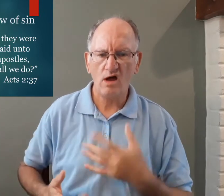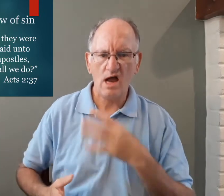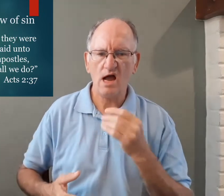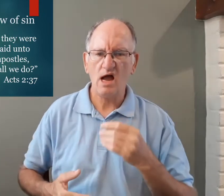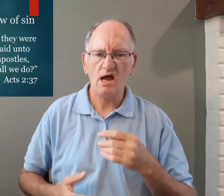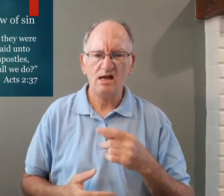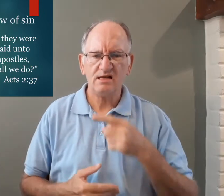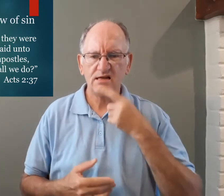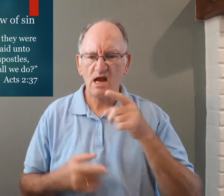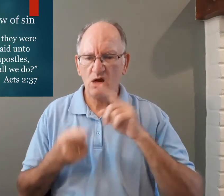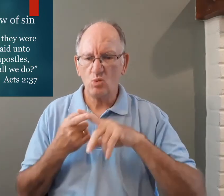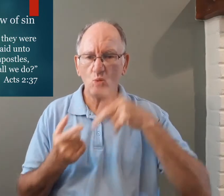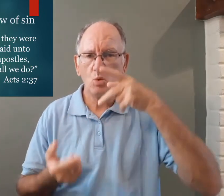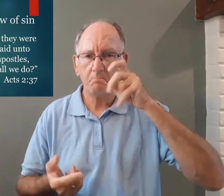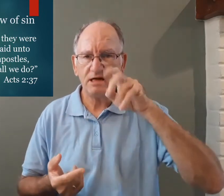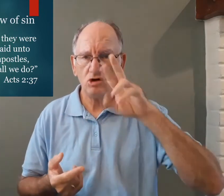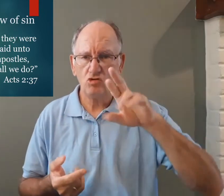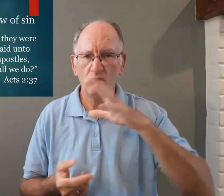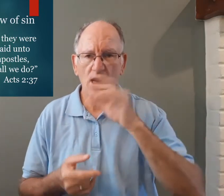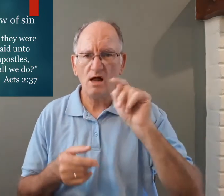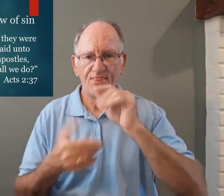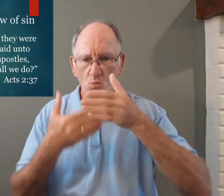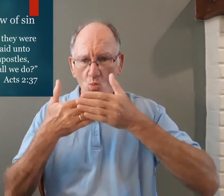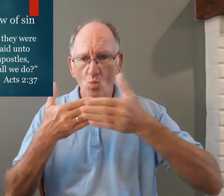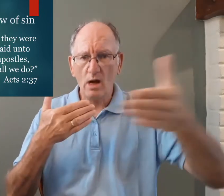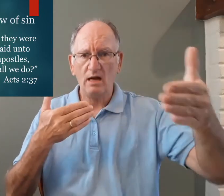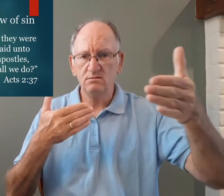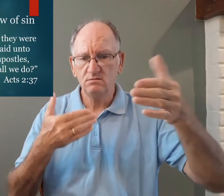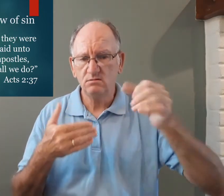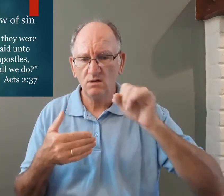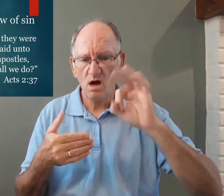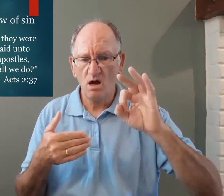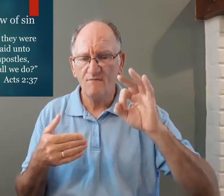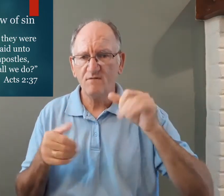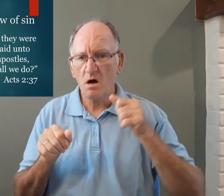and said unto Peter and the rest of the apostles